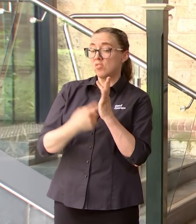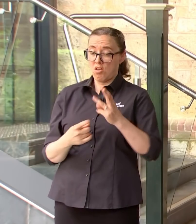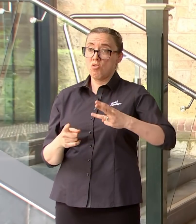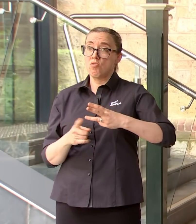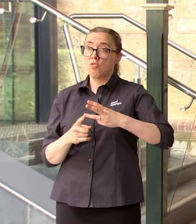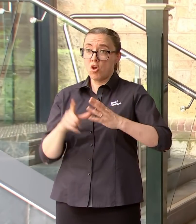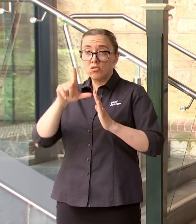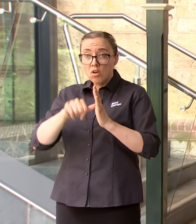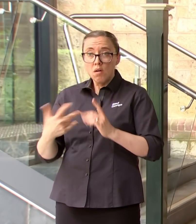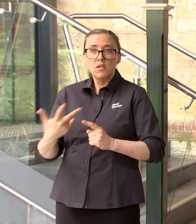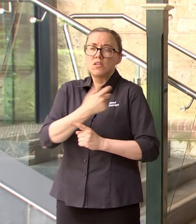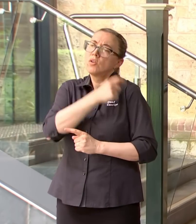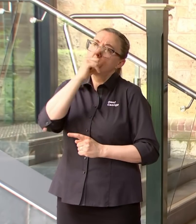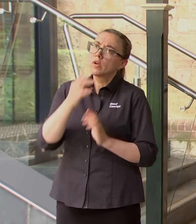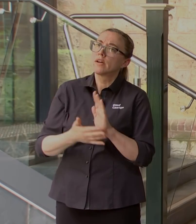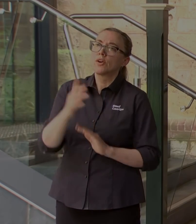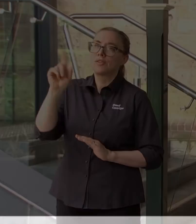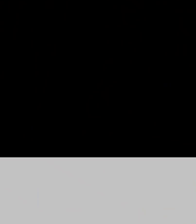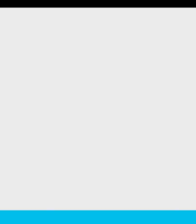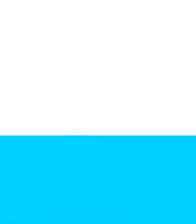their colleagues at work the entire state